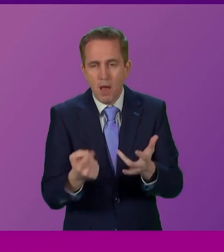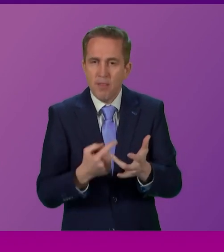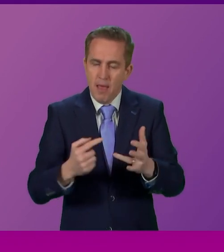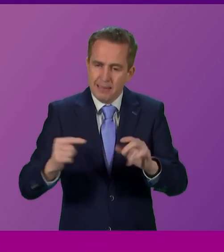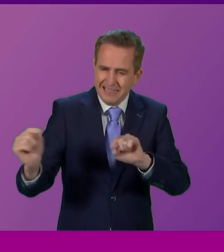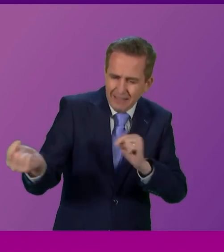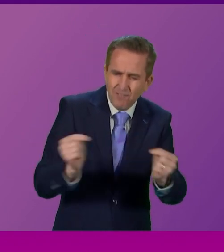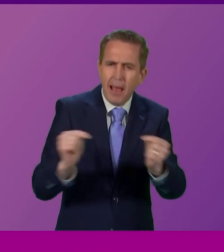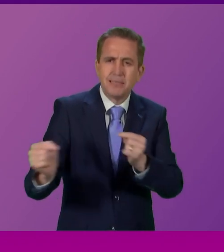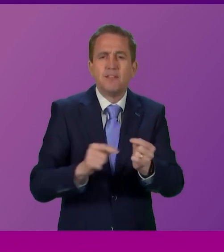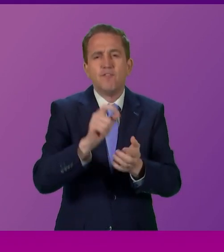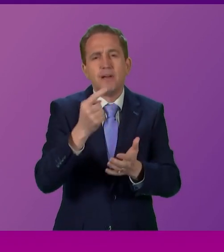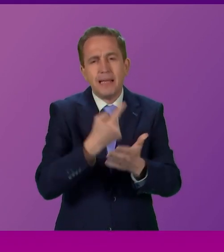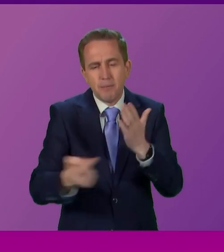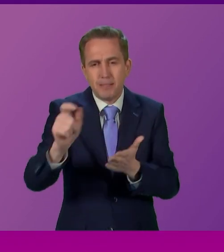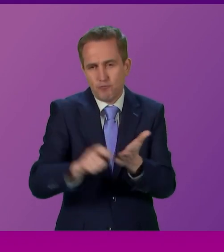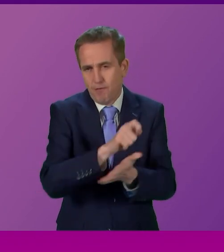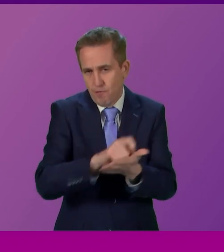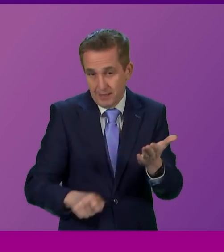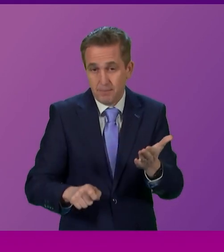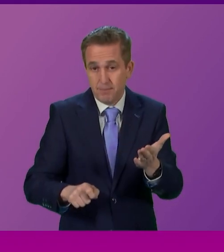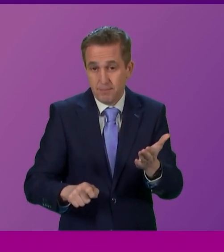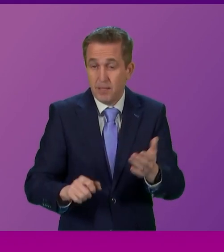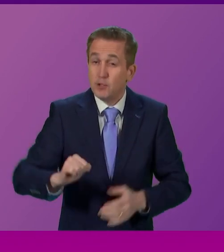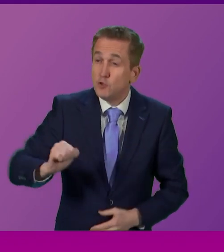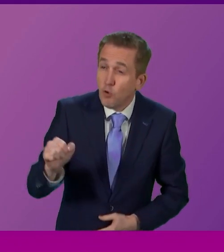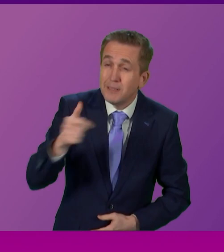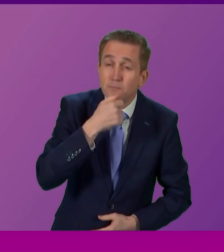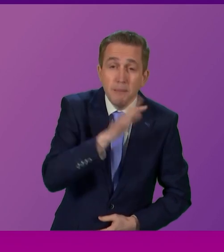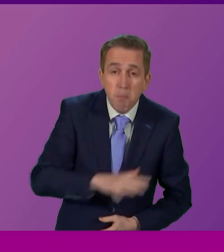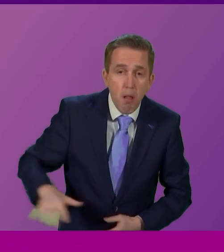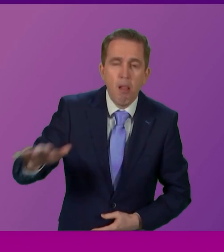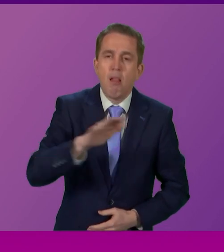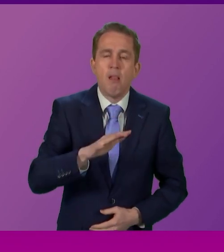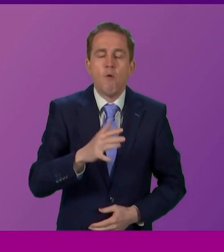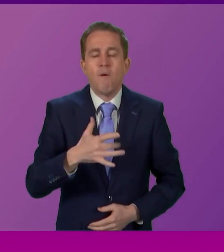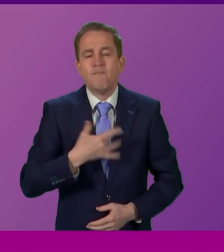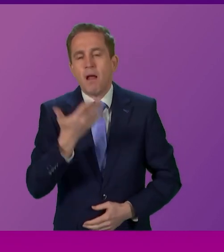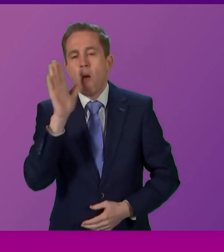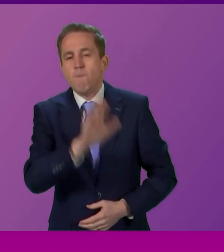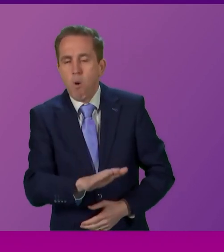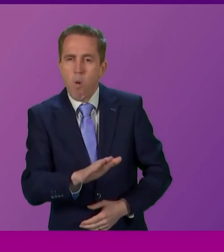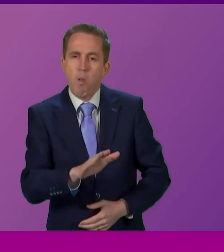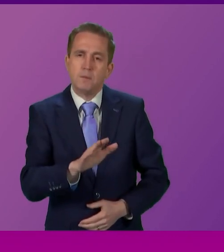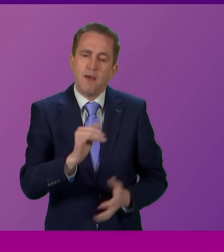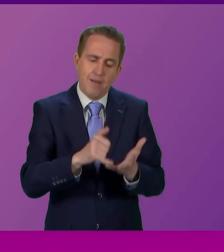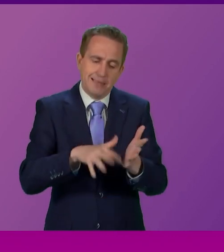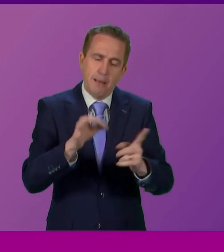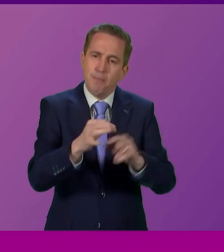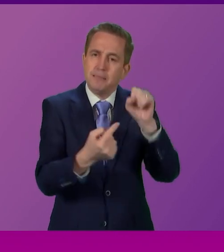referendum. Normal, hardworking people will be appalled by the priorities of this SNP Government.